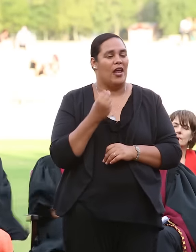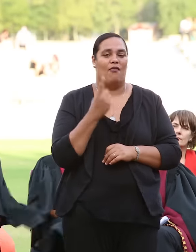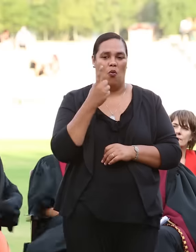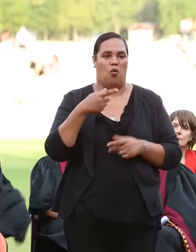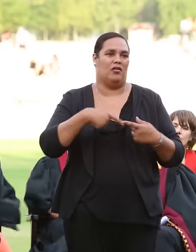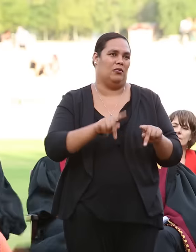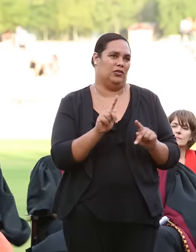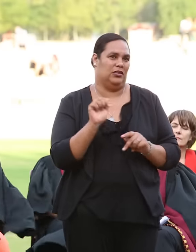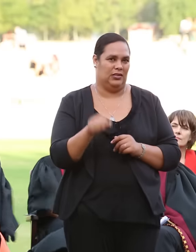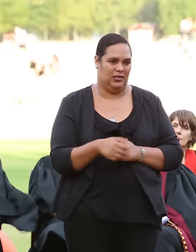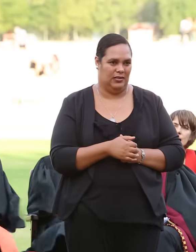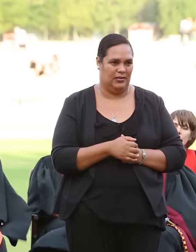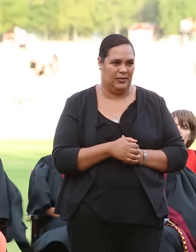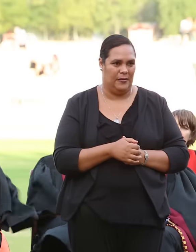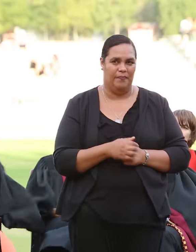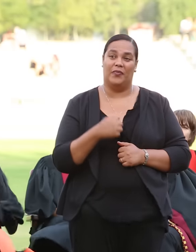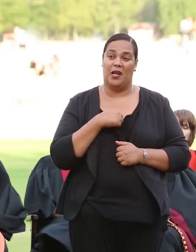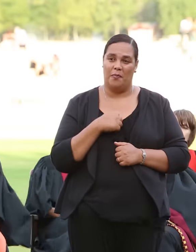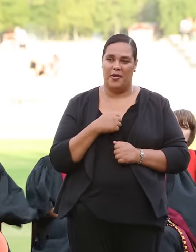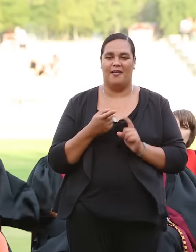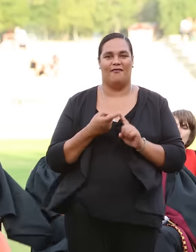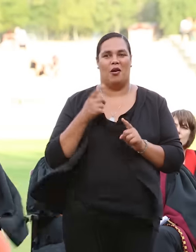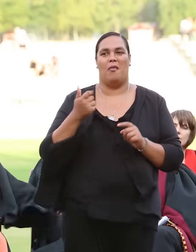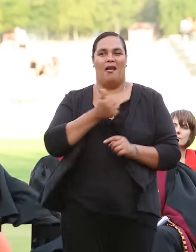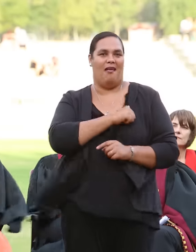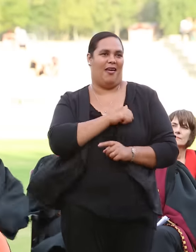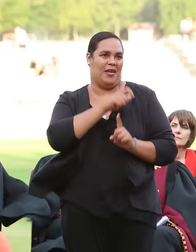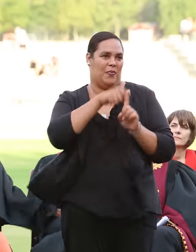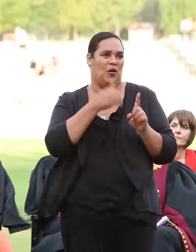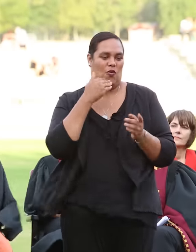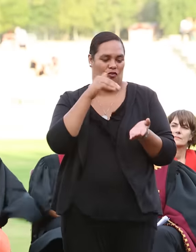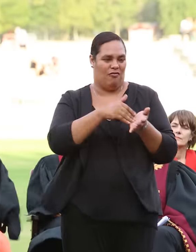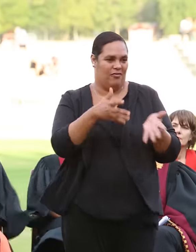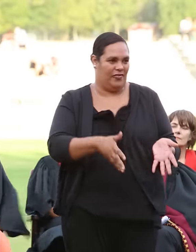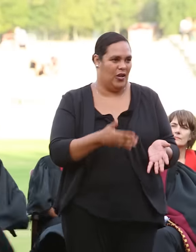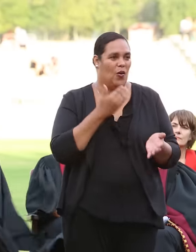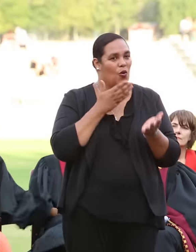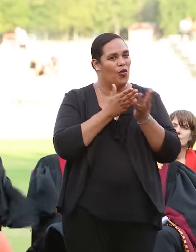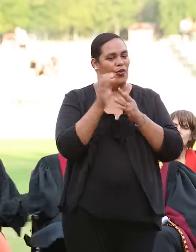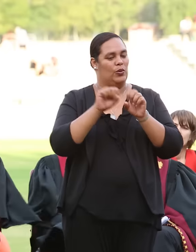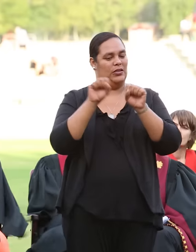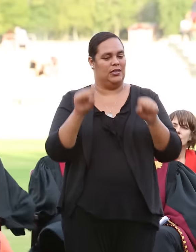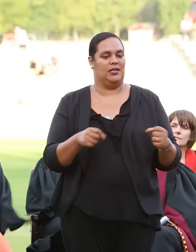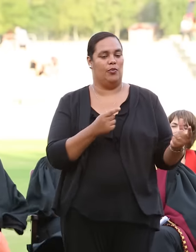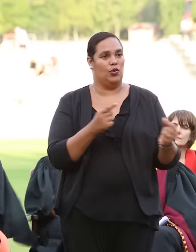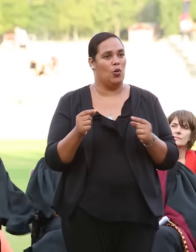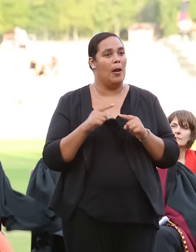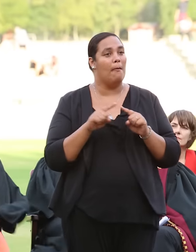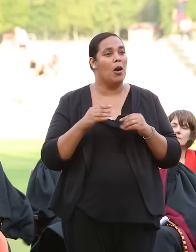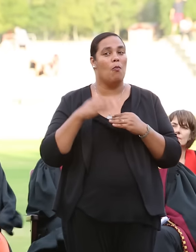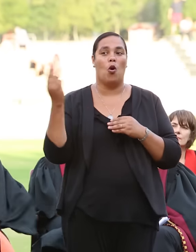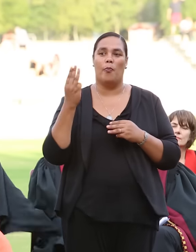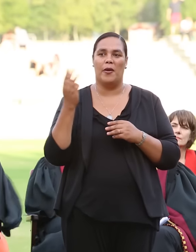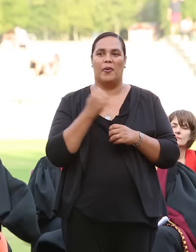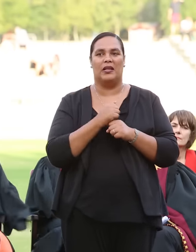chance. And I was one of the lucky ones that made it here, that made it through the system. But most people do not have